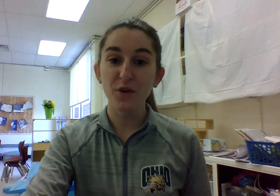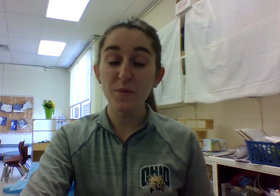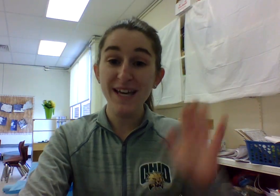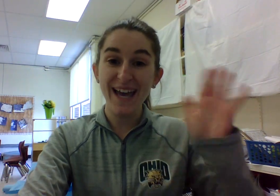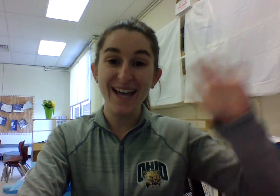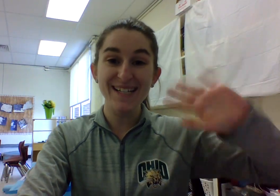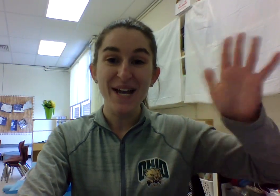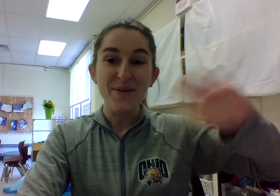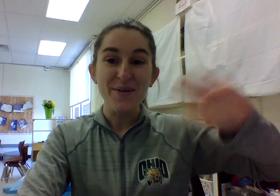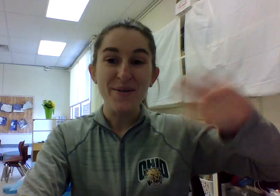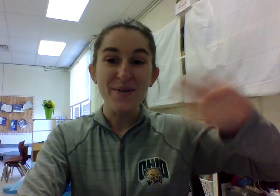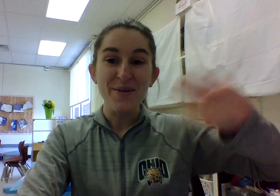weekend. Bye, friends.